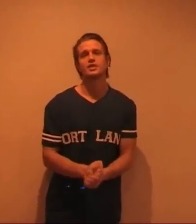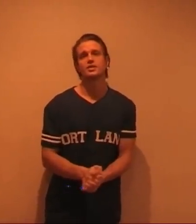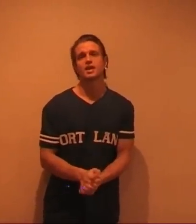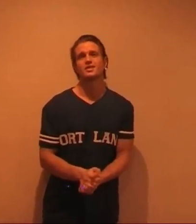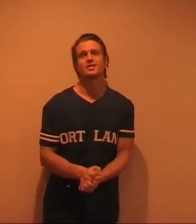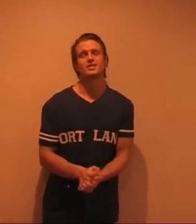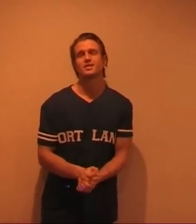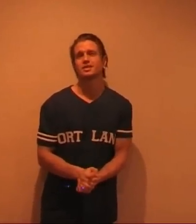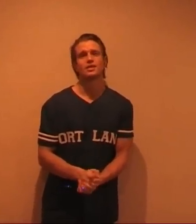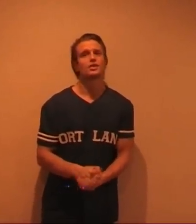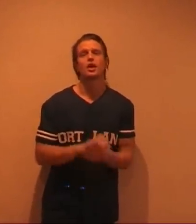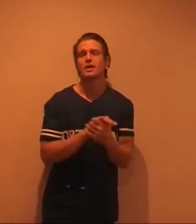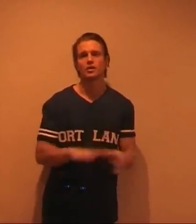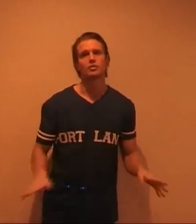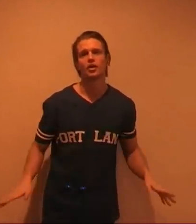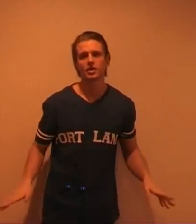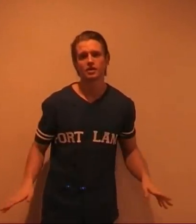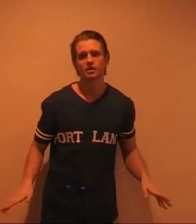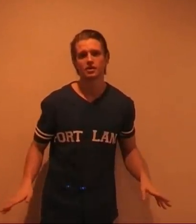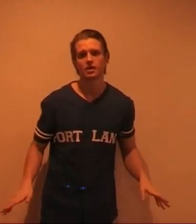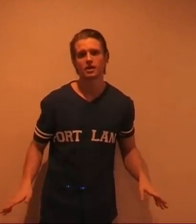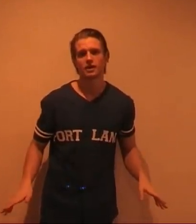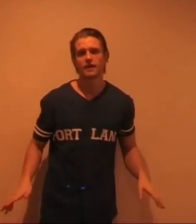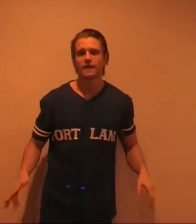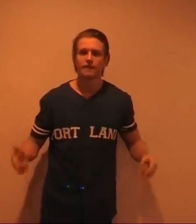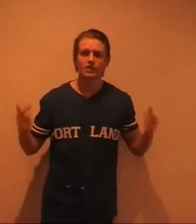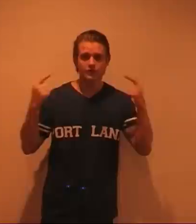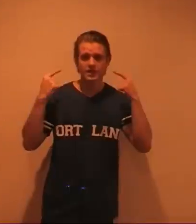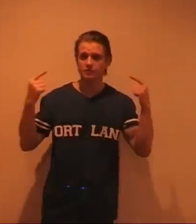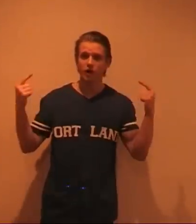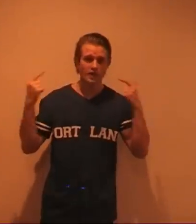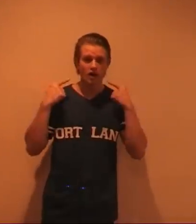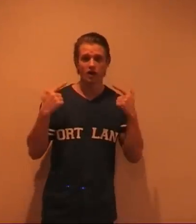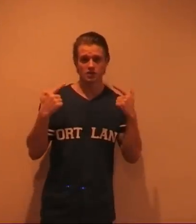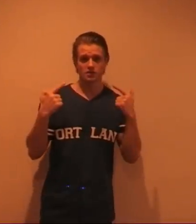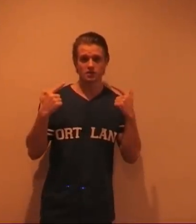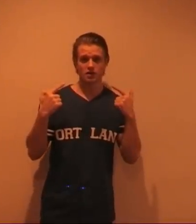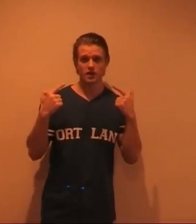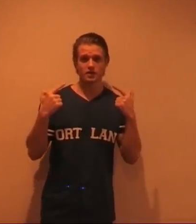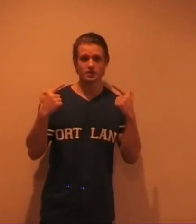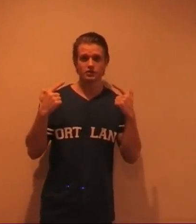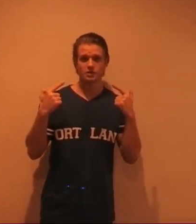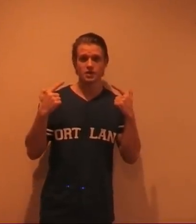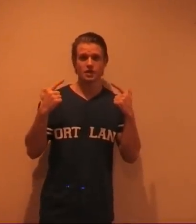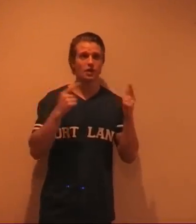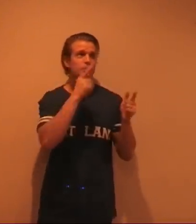to say it gents. Cut back on the partying. Yeah. This face is partying hard. Right. You can see me in the clubs.